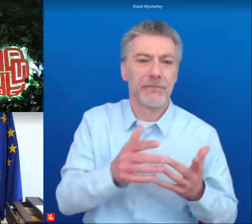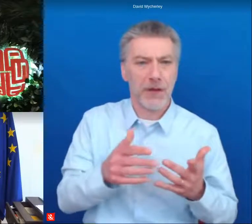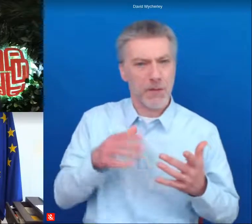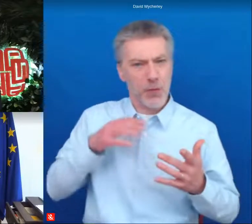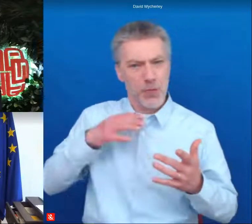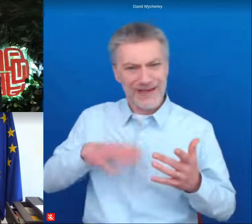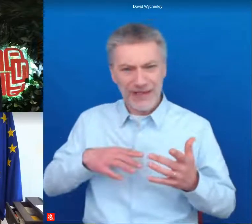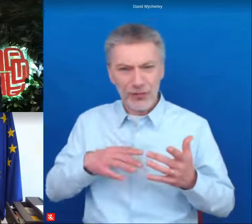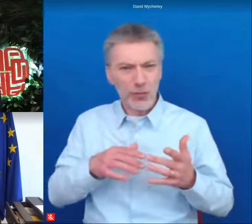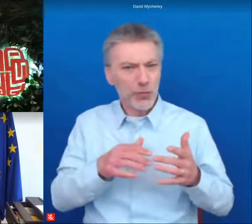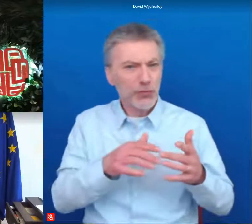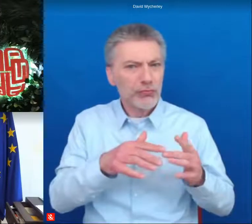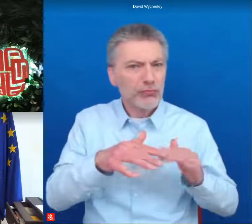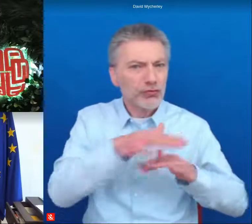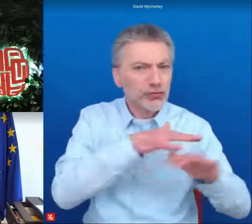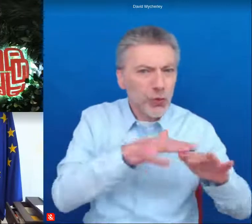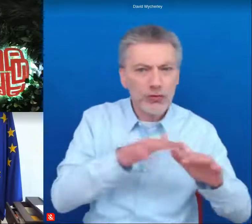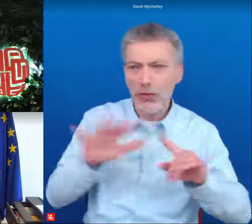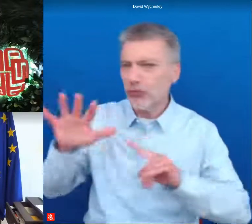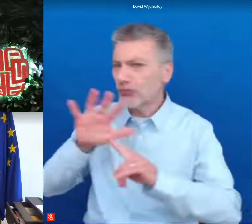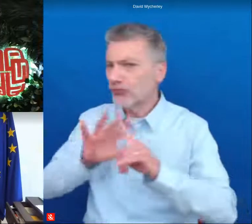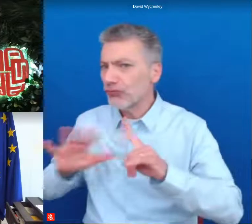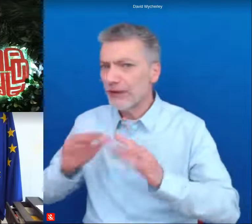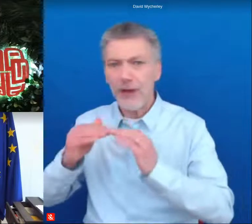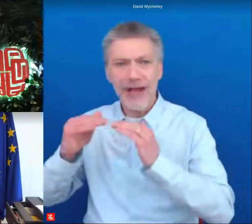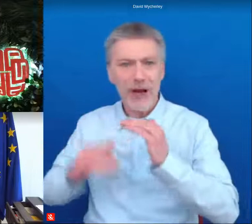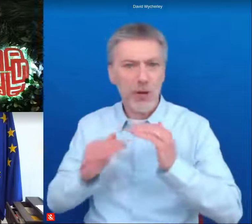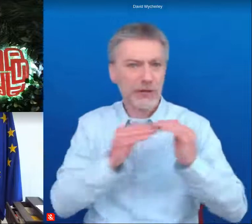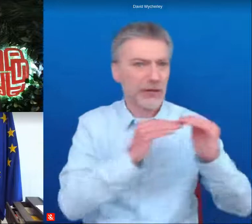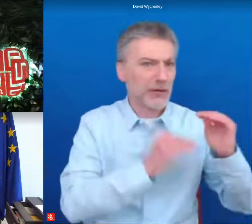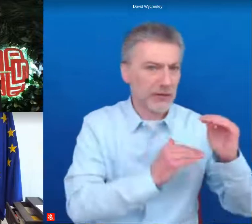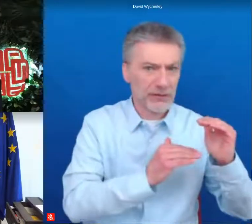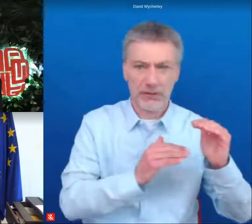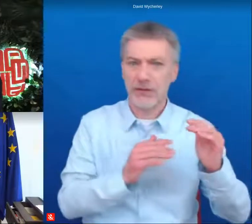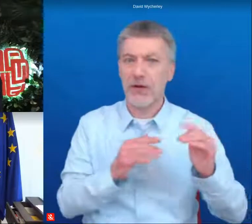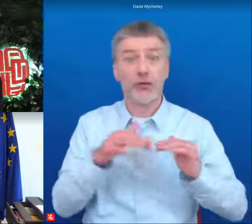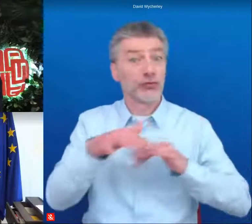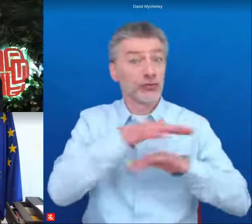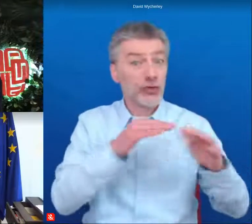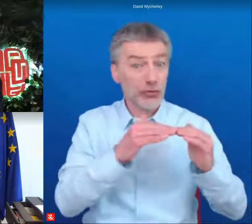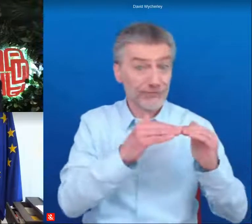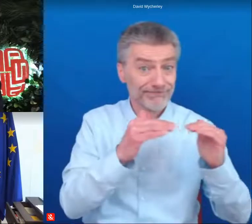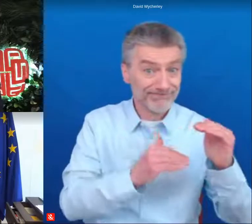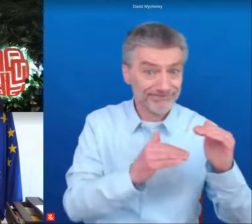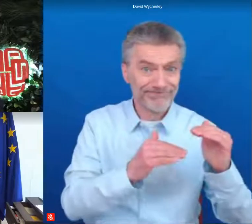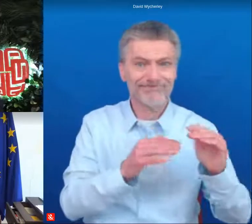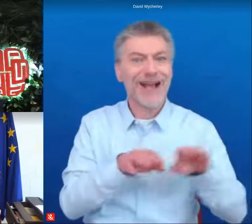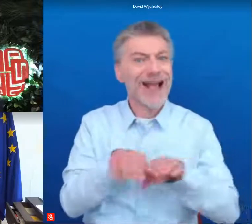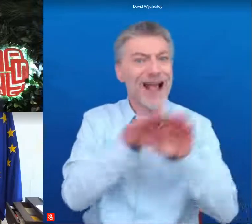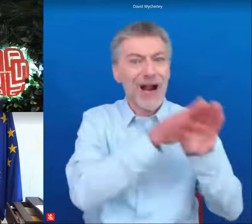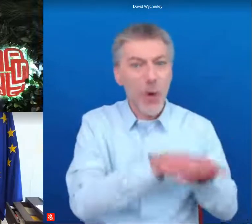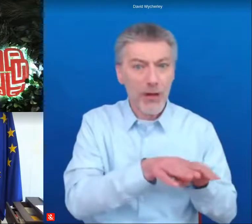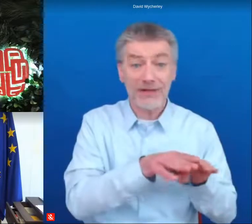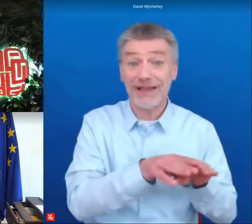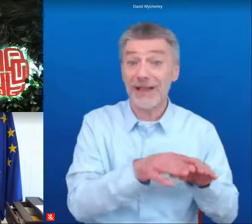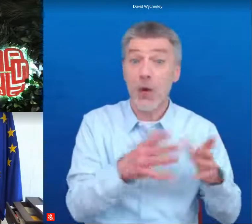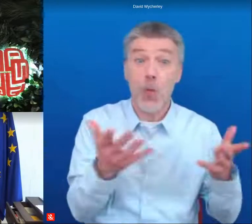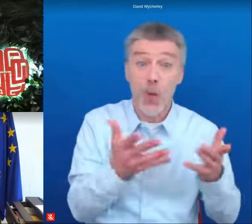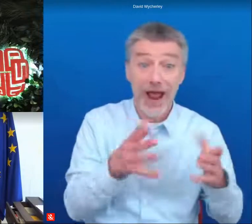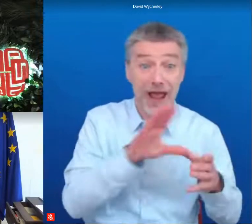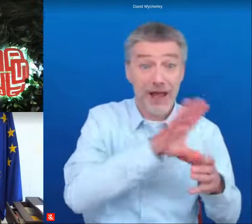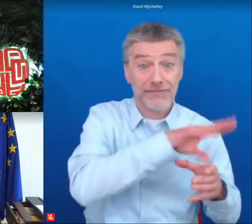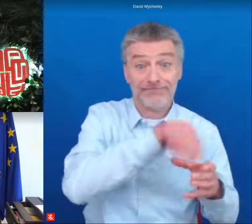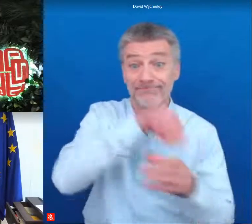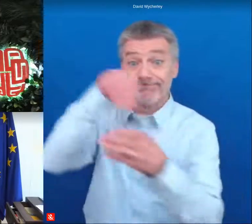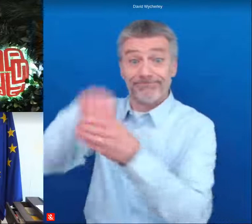regional inequalities because the main drivers of social equality and social opportunity are in fact place based the number